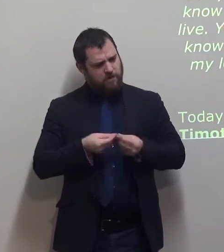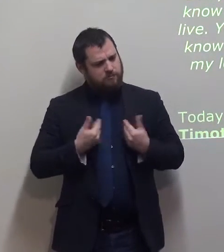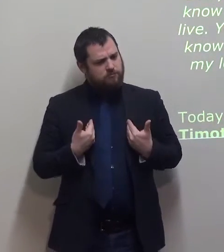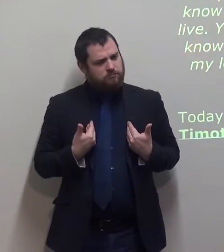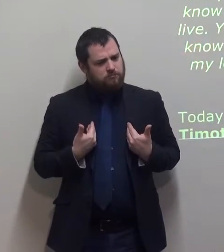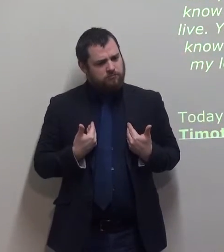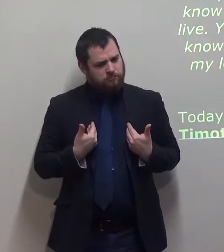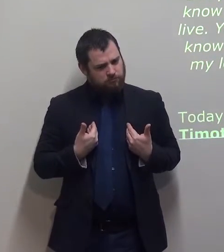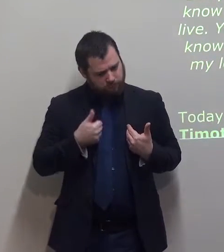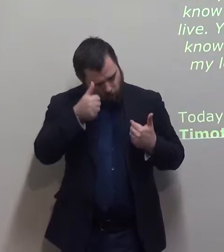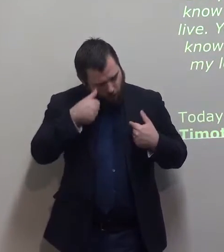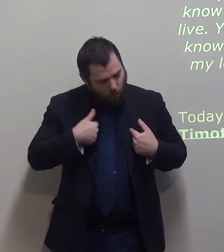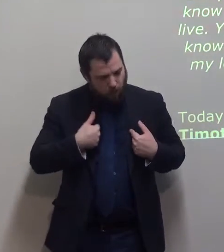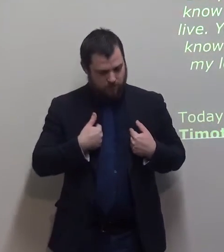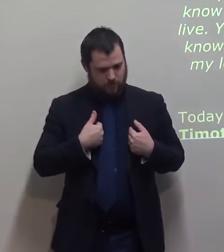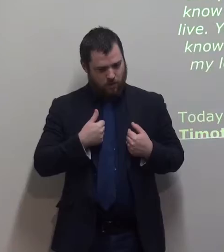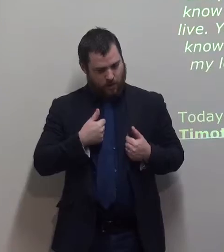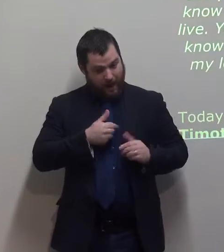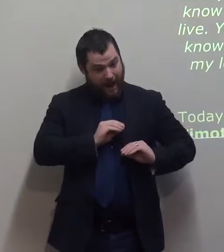You know what I teach and the way I learn.